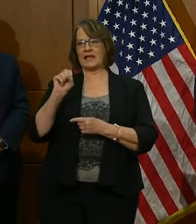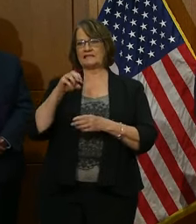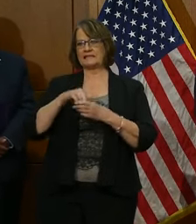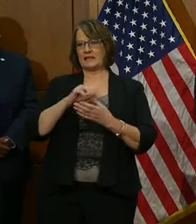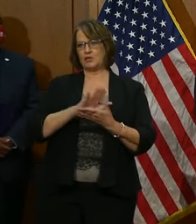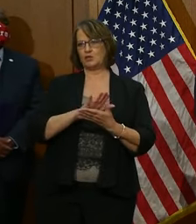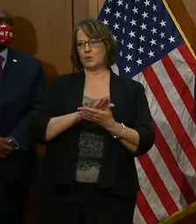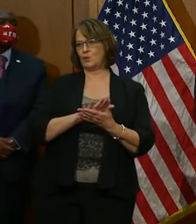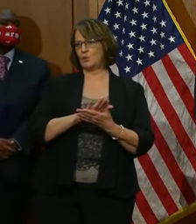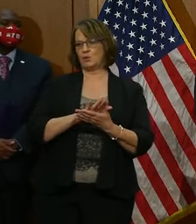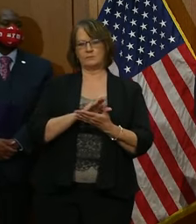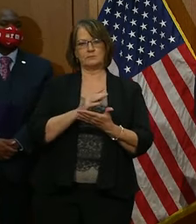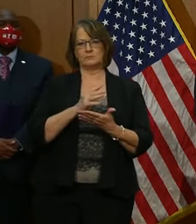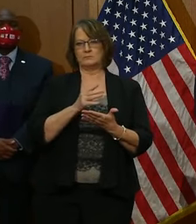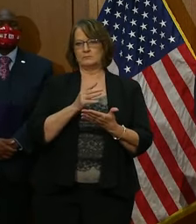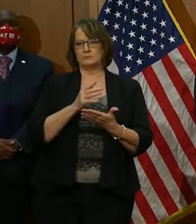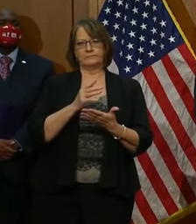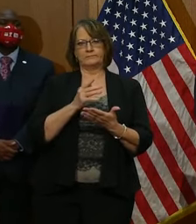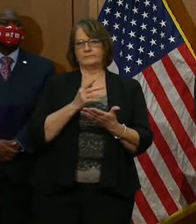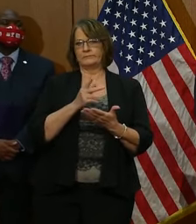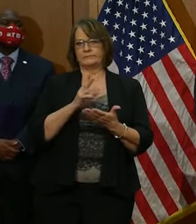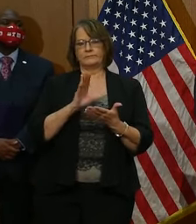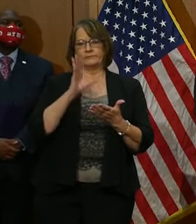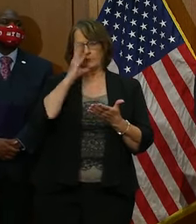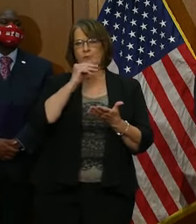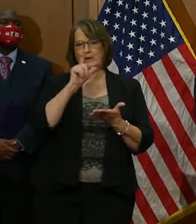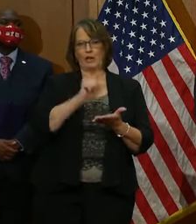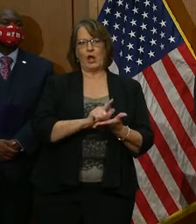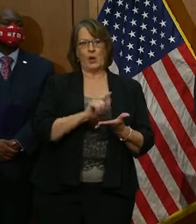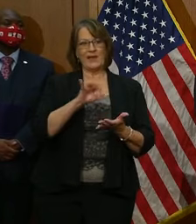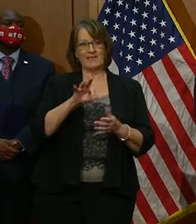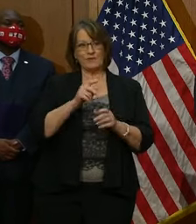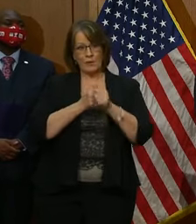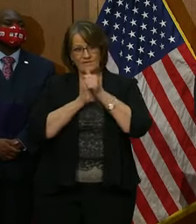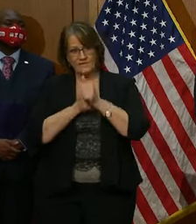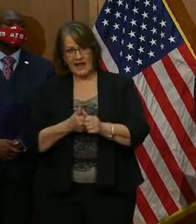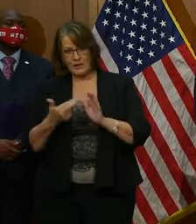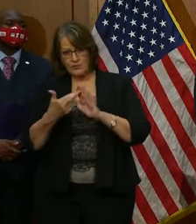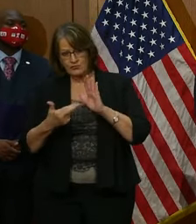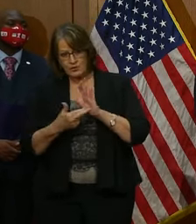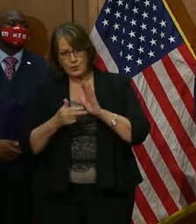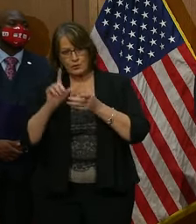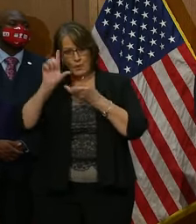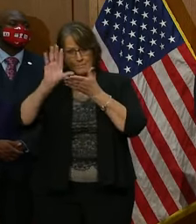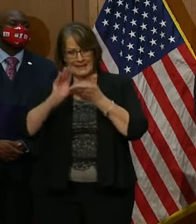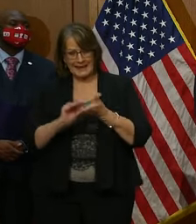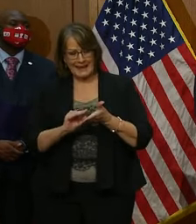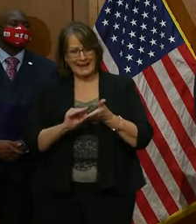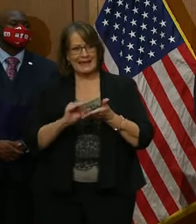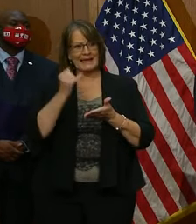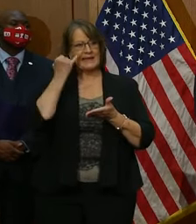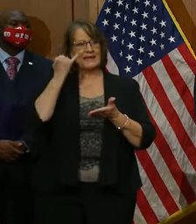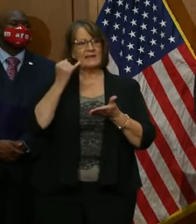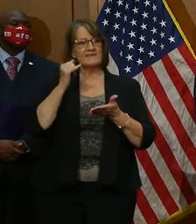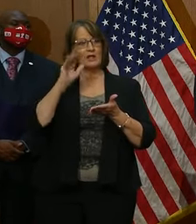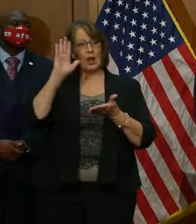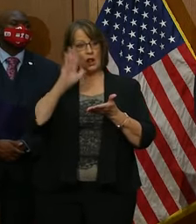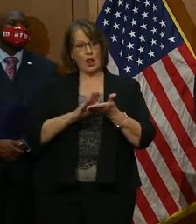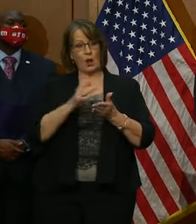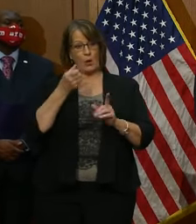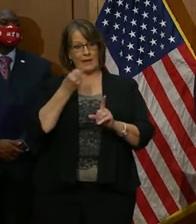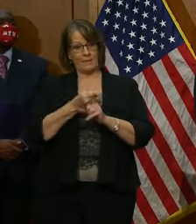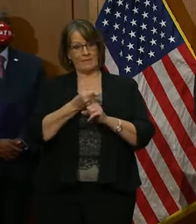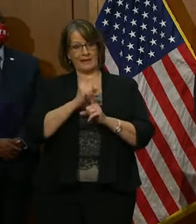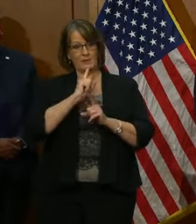those outbreaks. And so if you follow the mitigation strategies that we outline in the guidance, if there's low impact to the actual